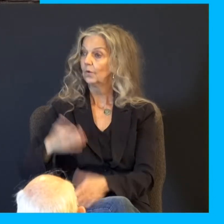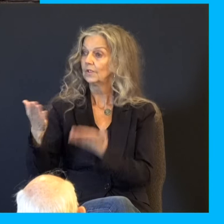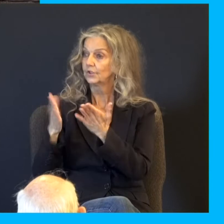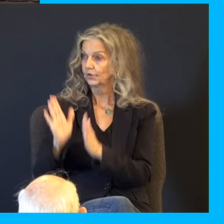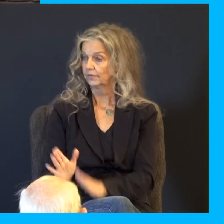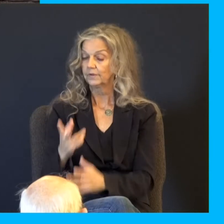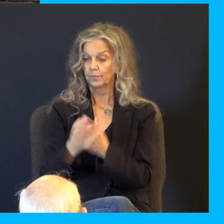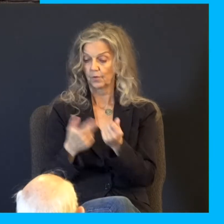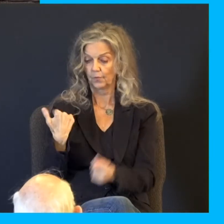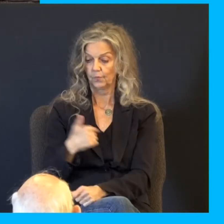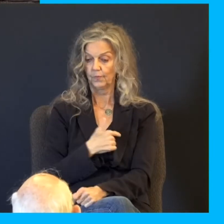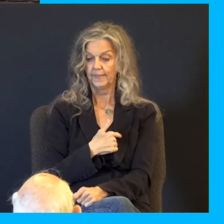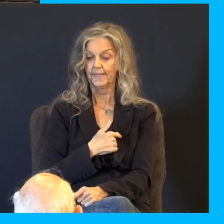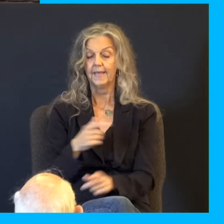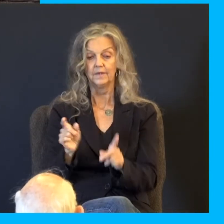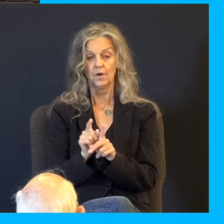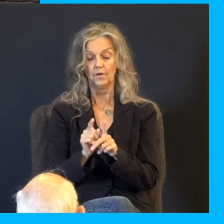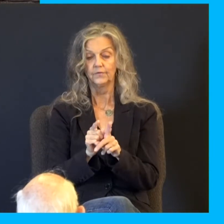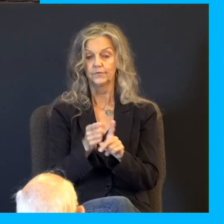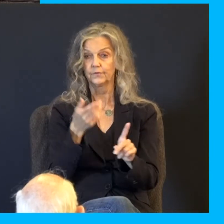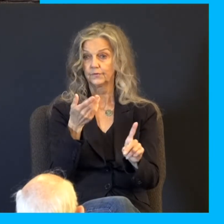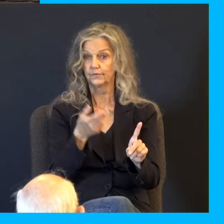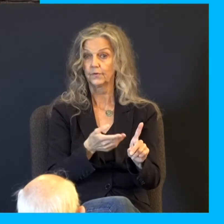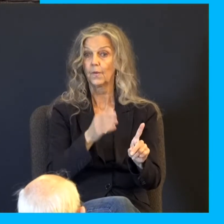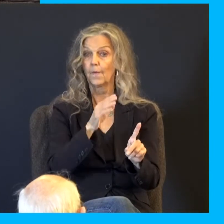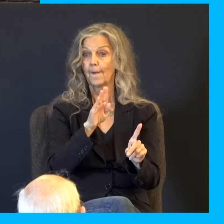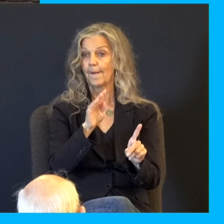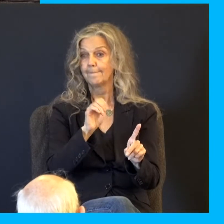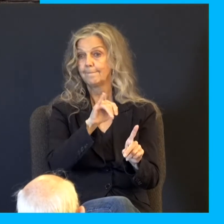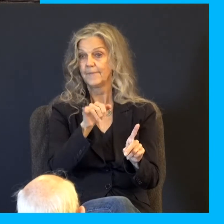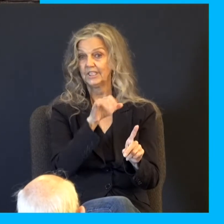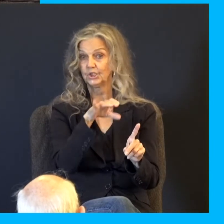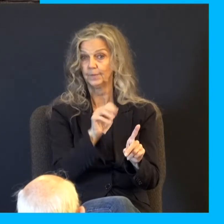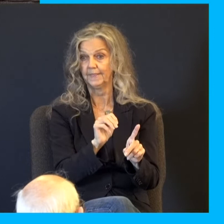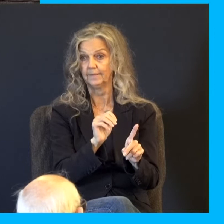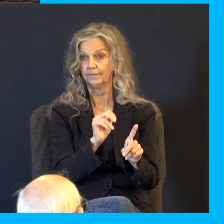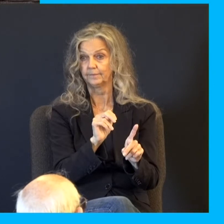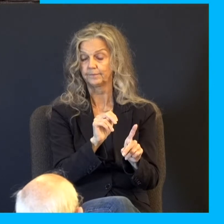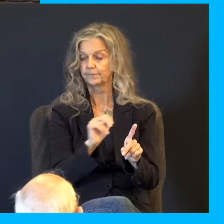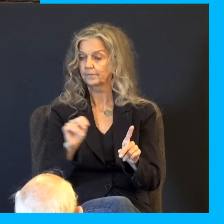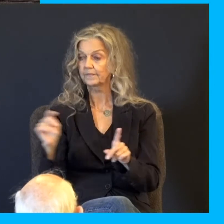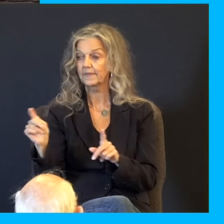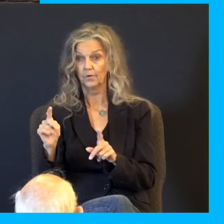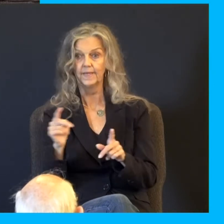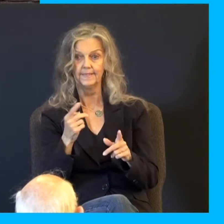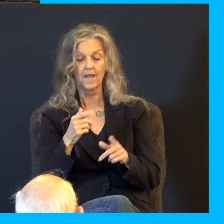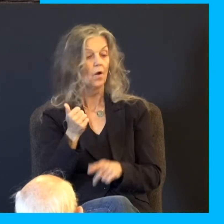we and also he with whom the cup is found. Now, they've just passed that first test. And I think, I